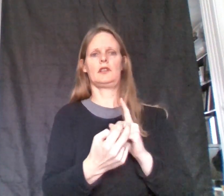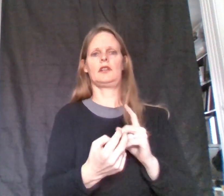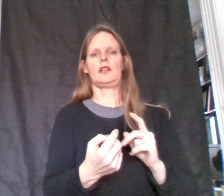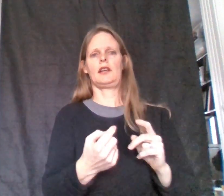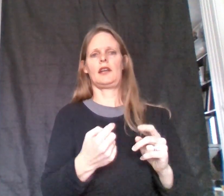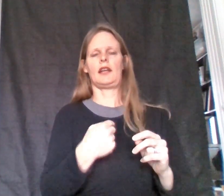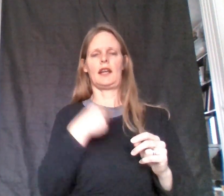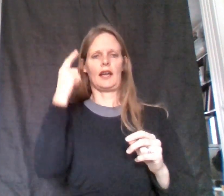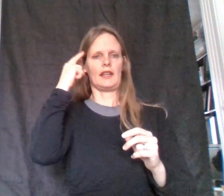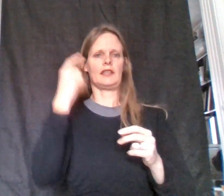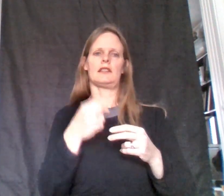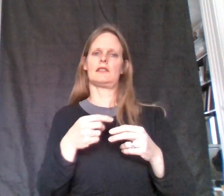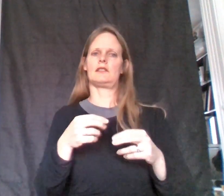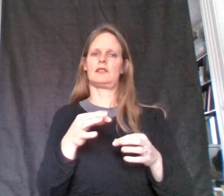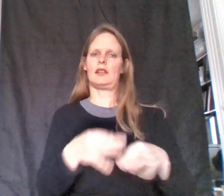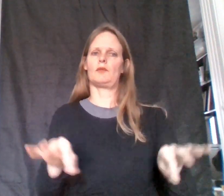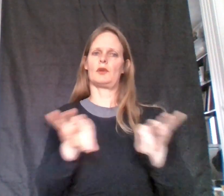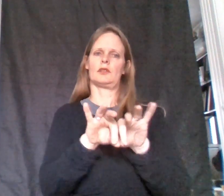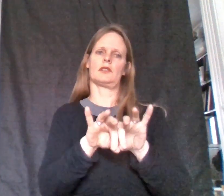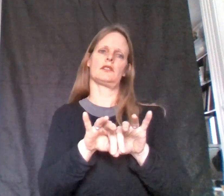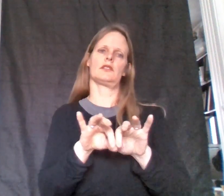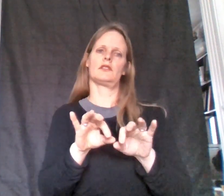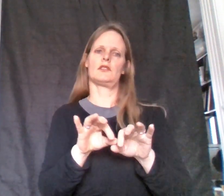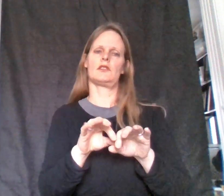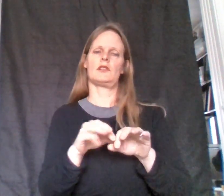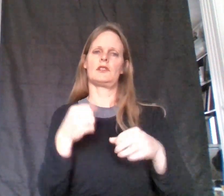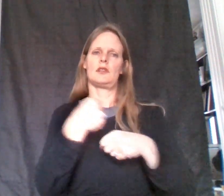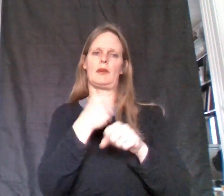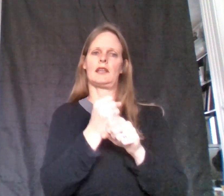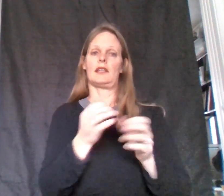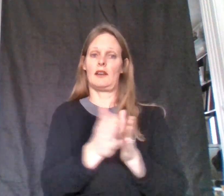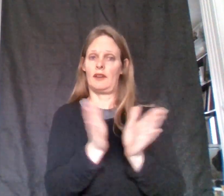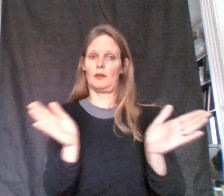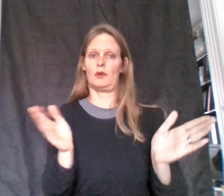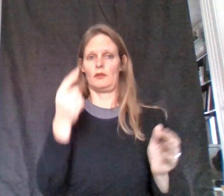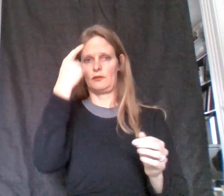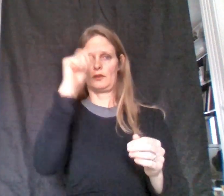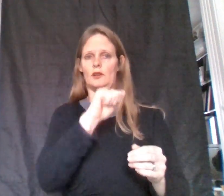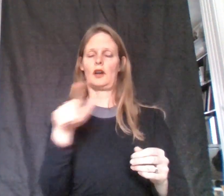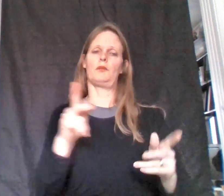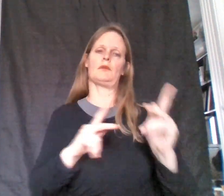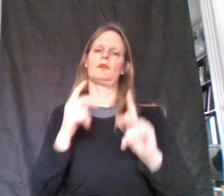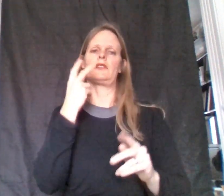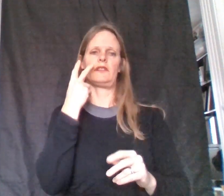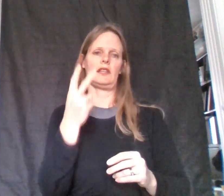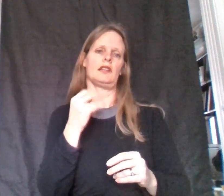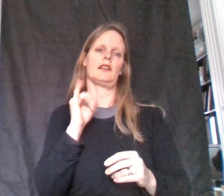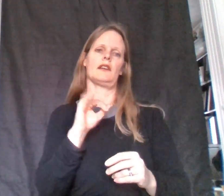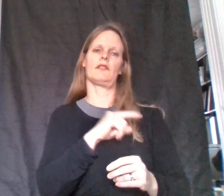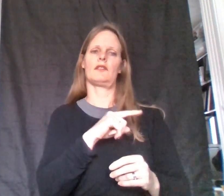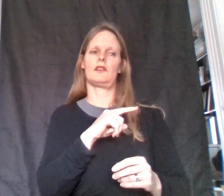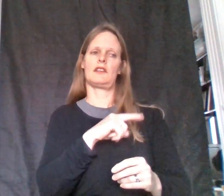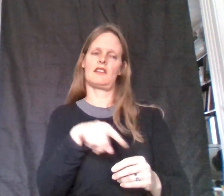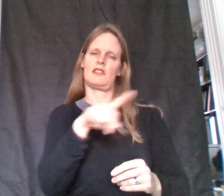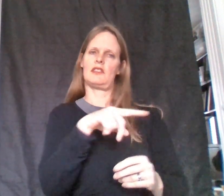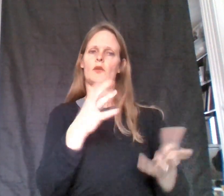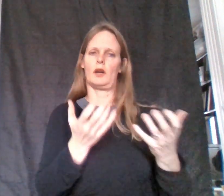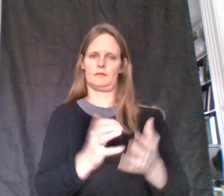And I think it's important to make it available for all people to see if they want.